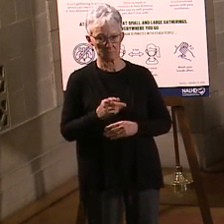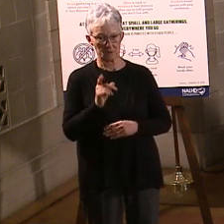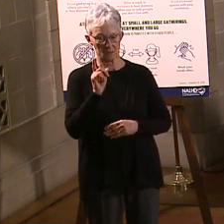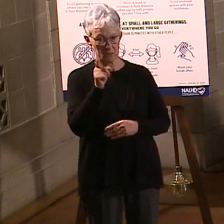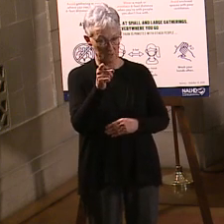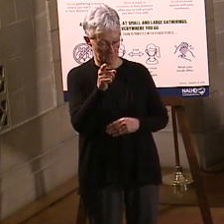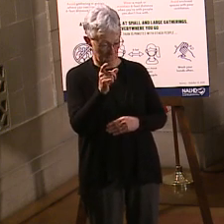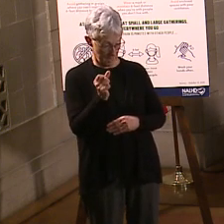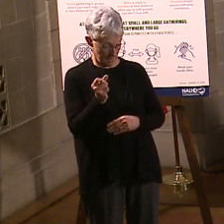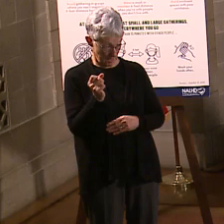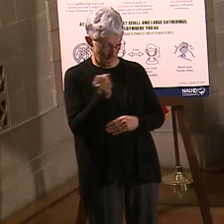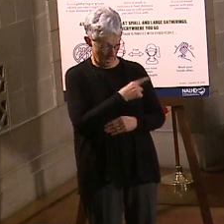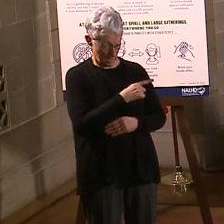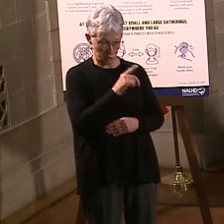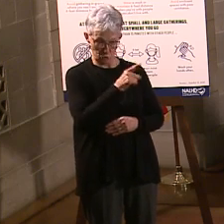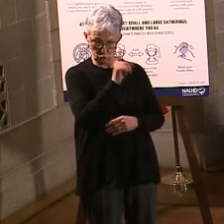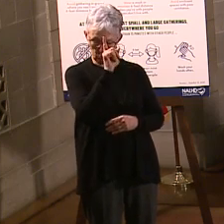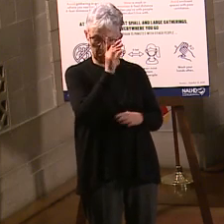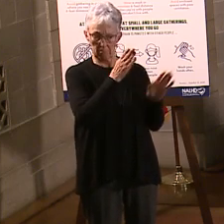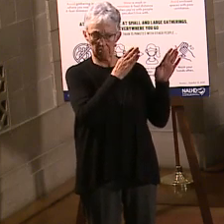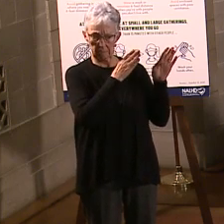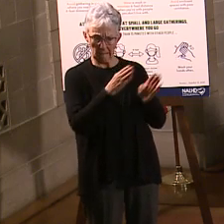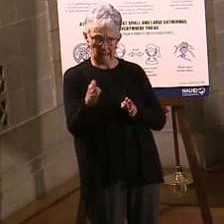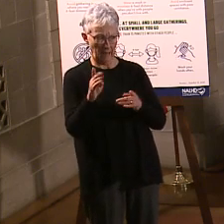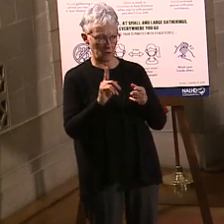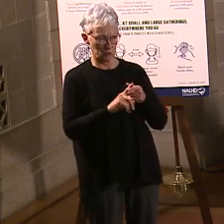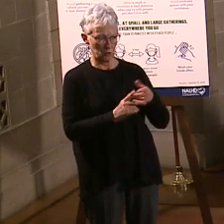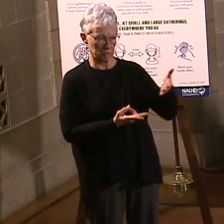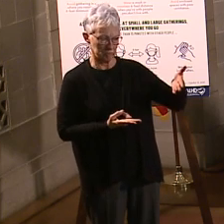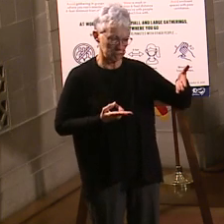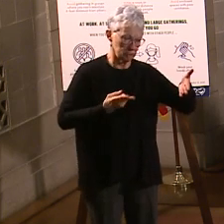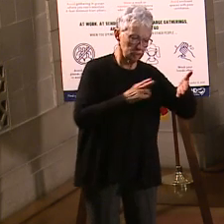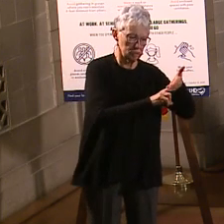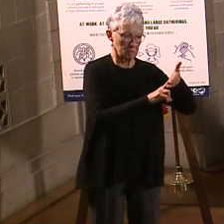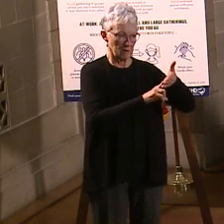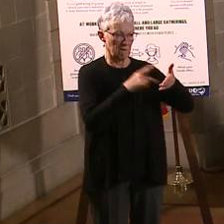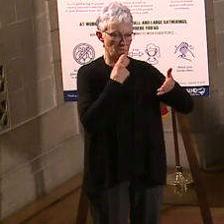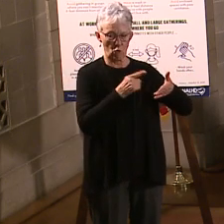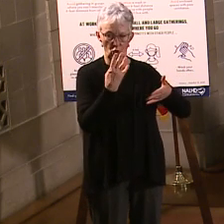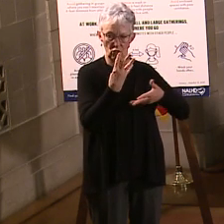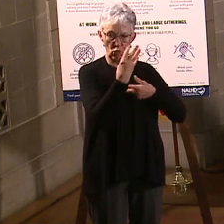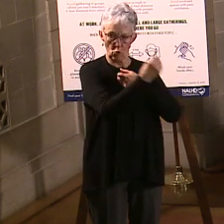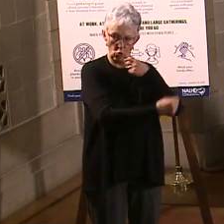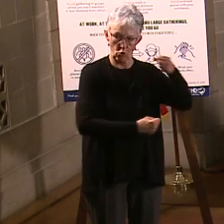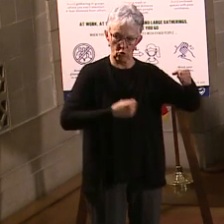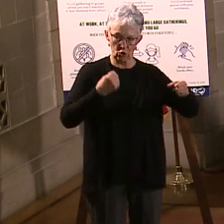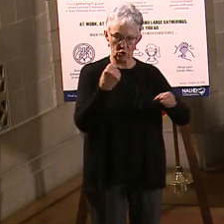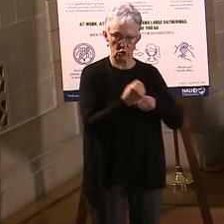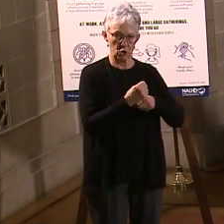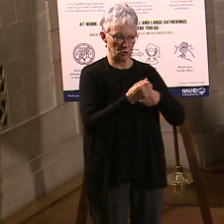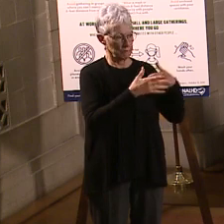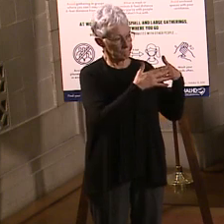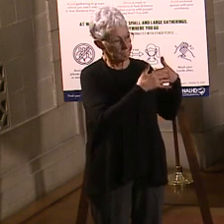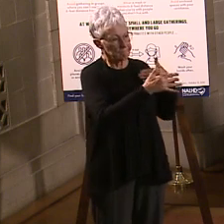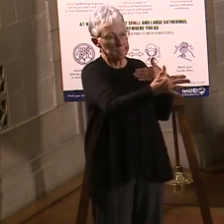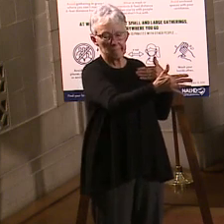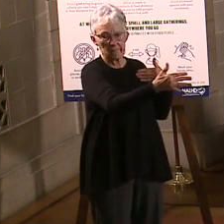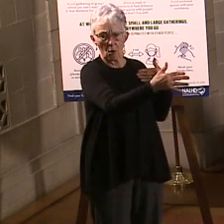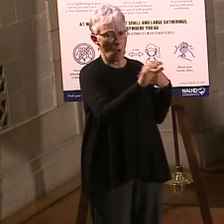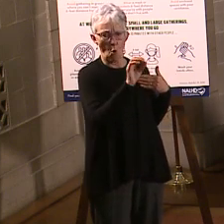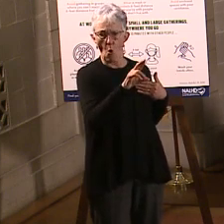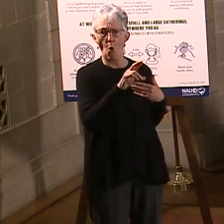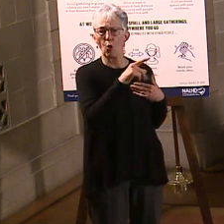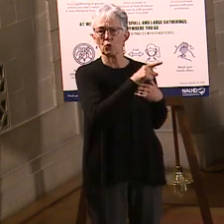years? Or will you do a piecemeal, like, you know, the first year, and then, you know, give yourself options on maybe